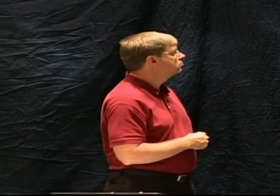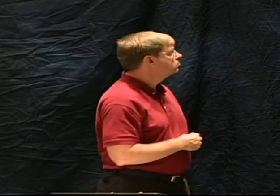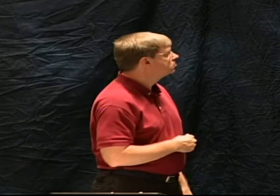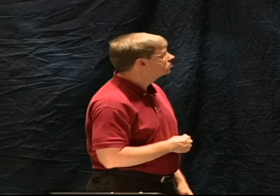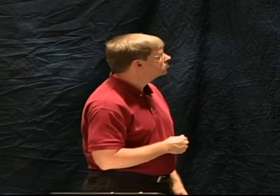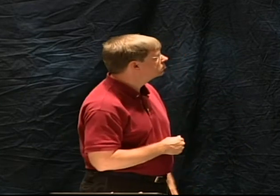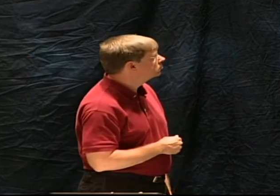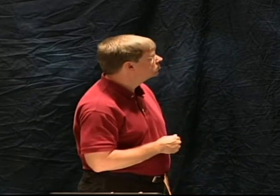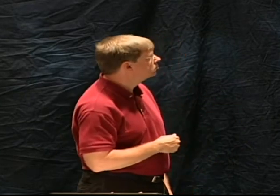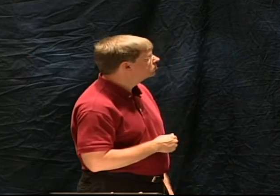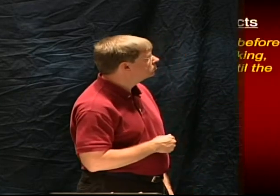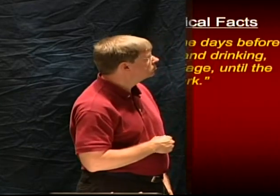of fact